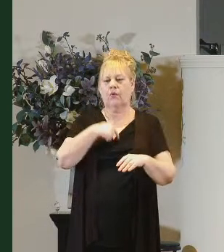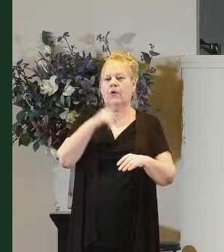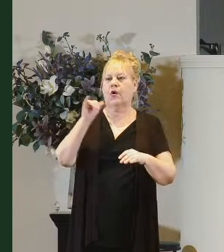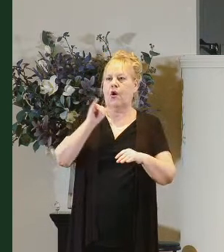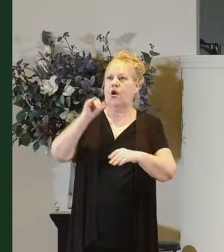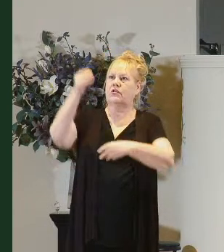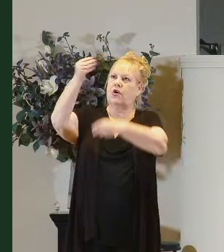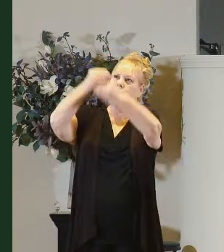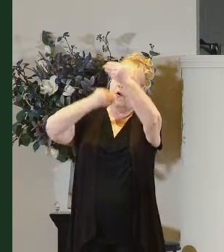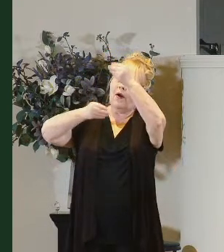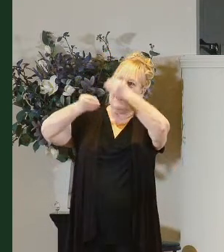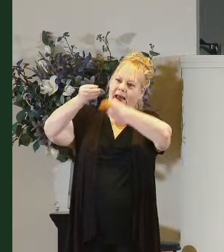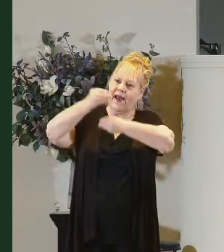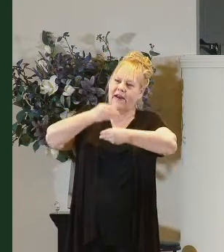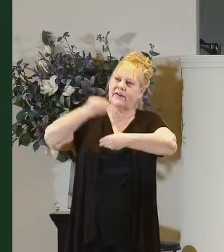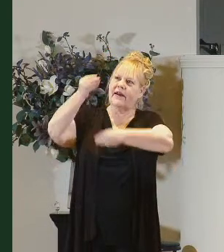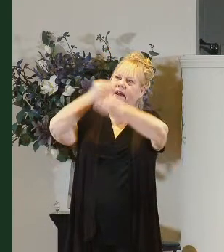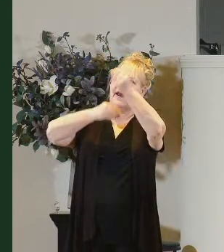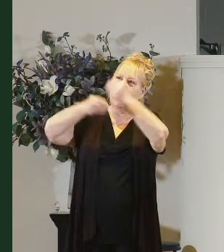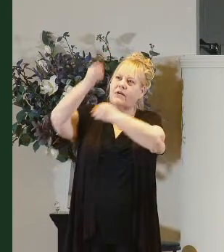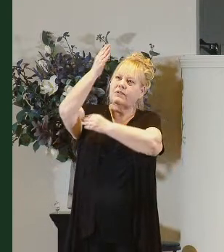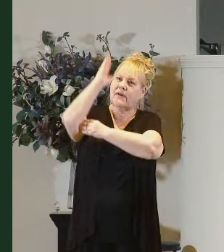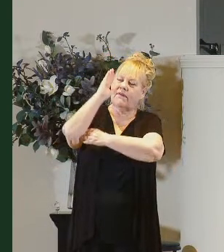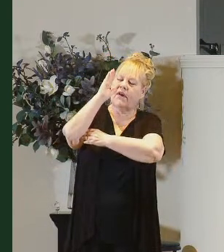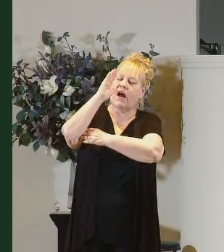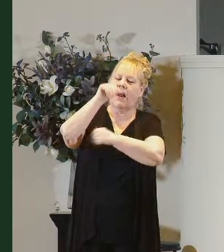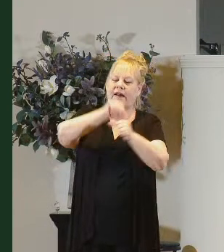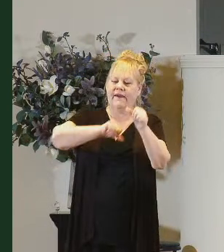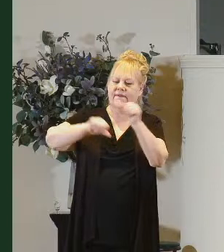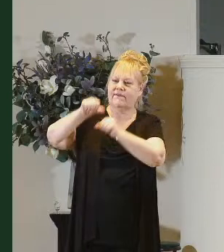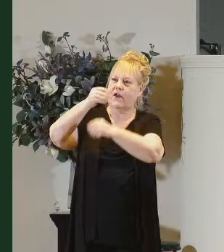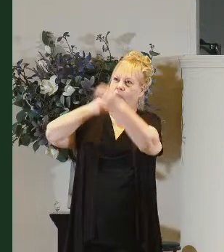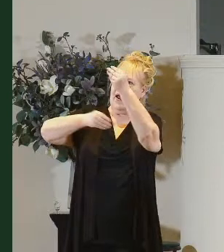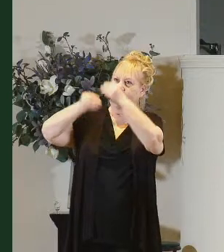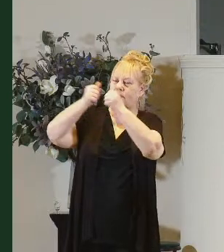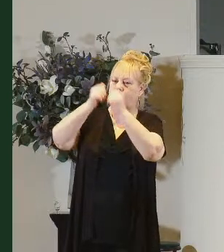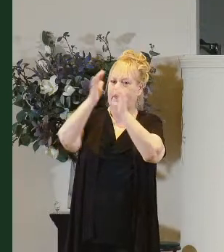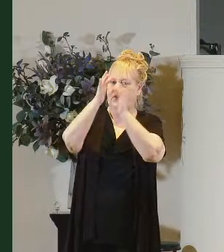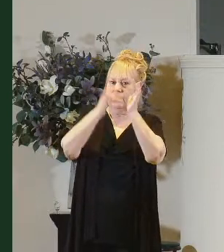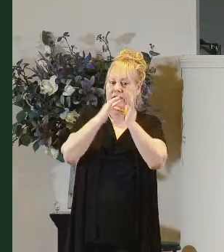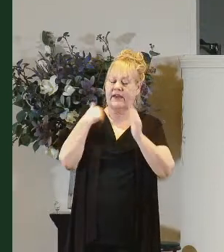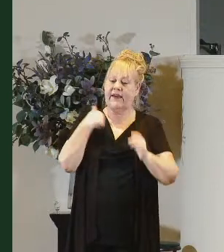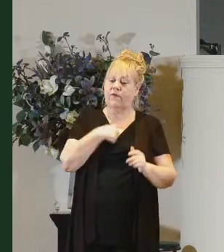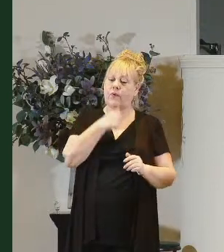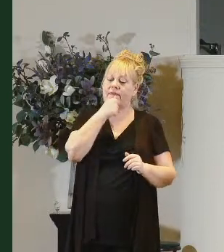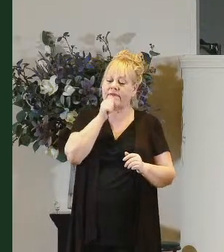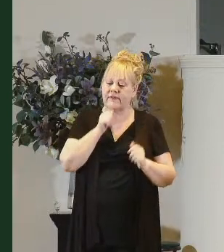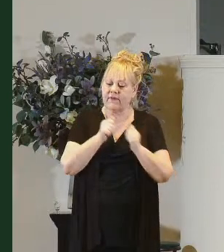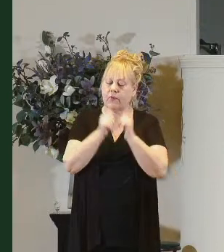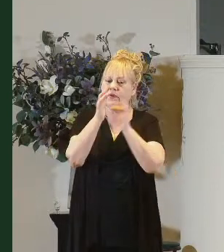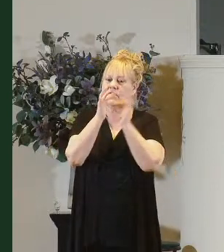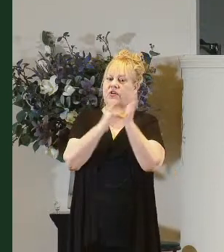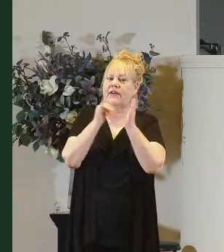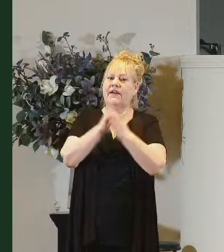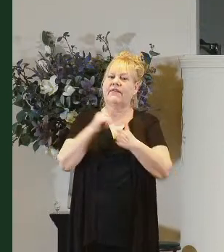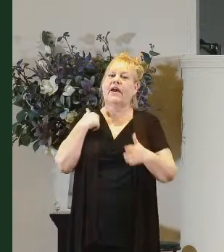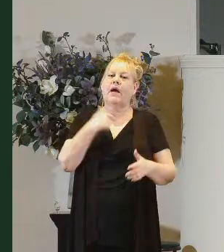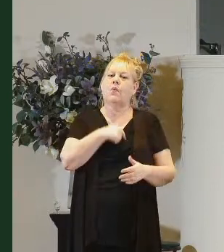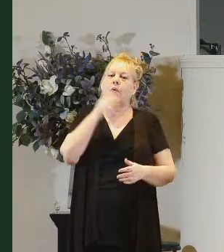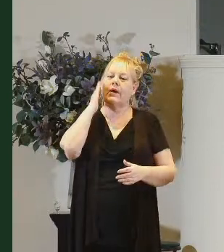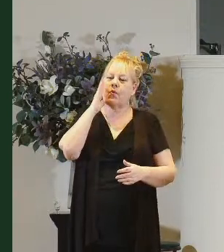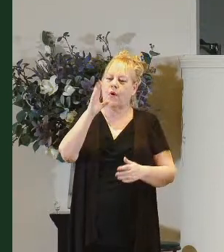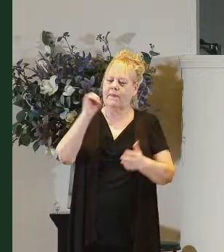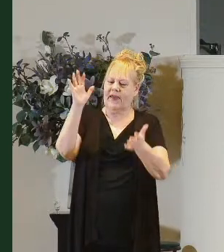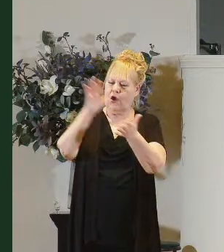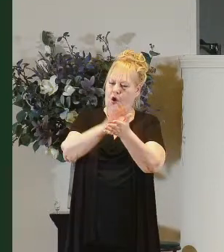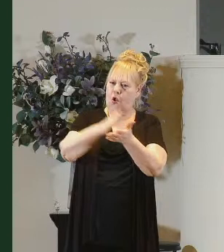heirs heirs of god and fellow heirs with christ provided we suffer with him in order that we may also be